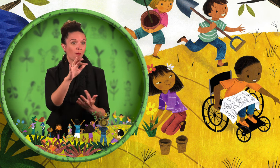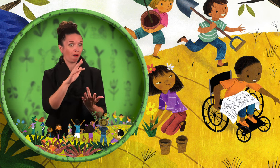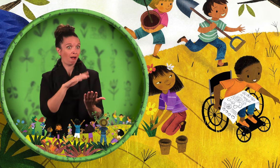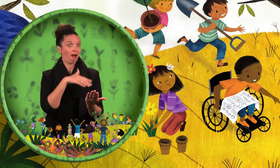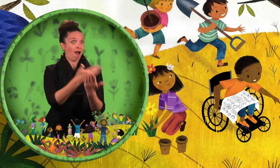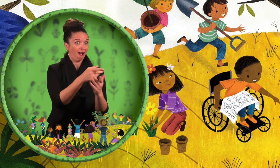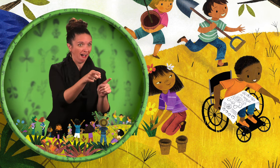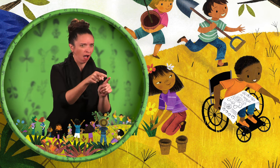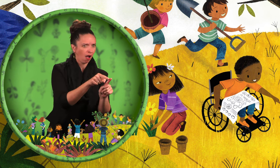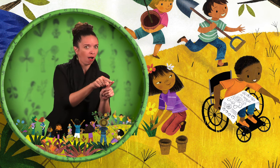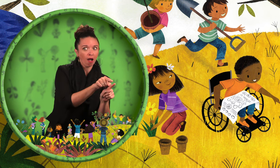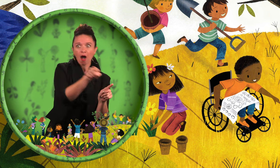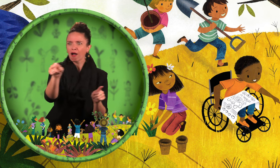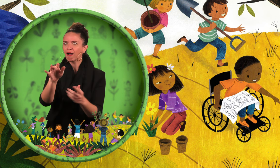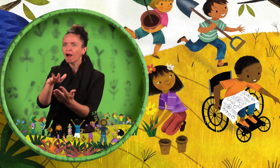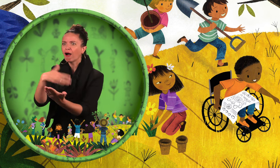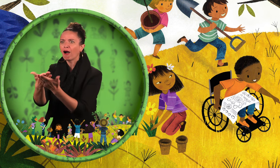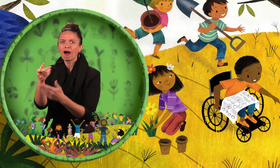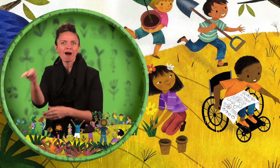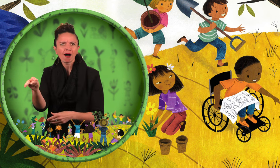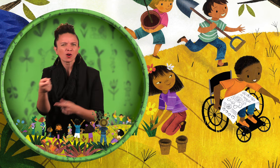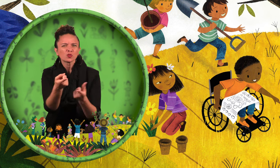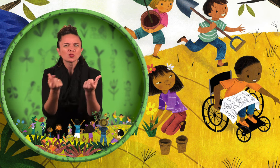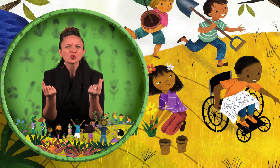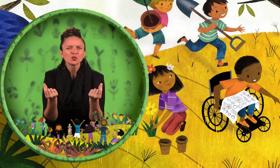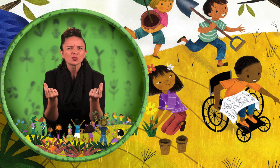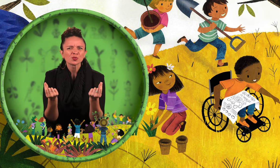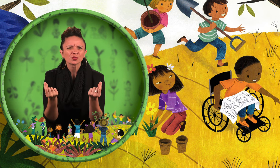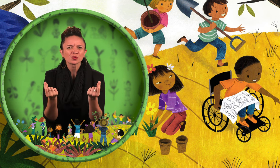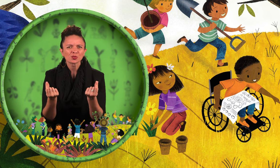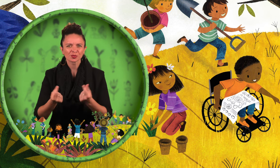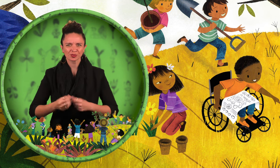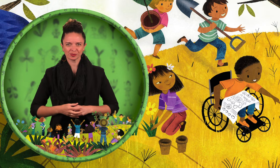How do you get from place to place?